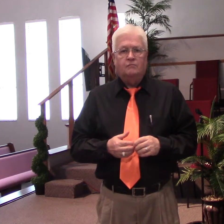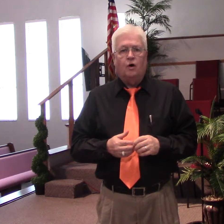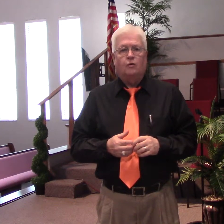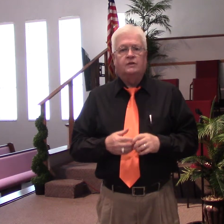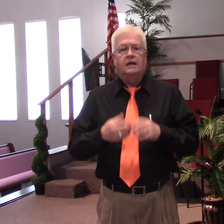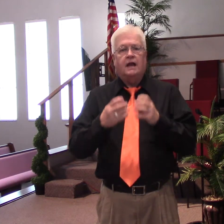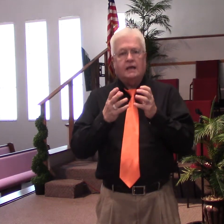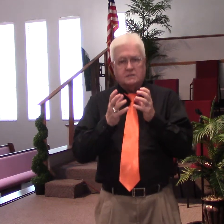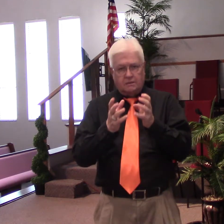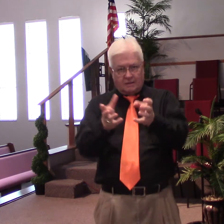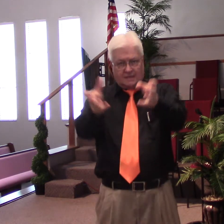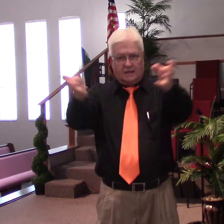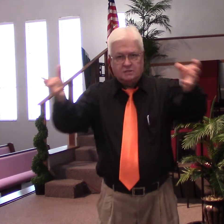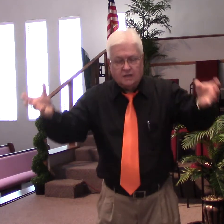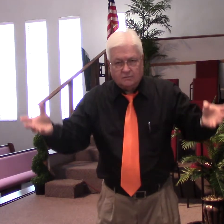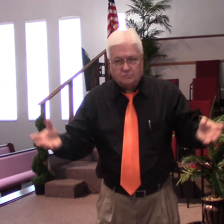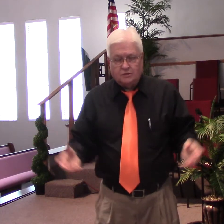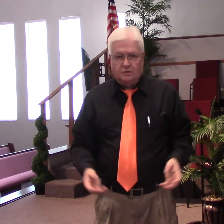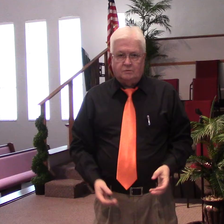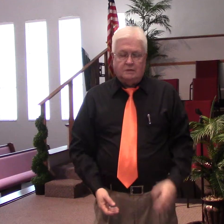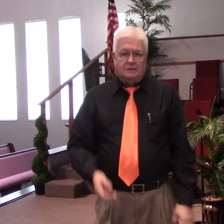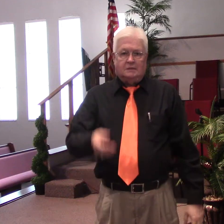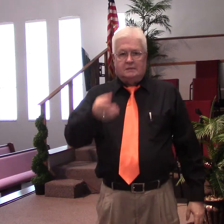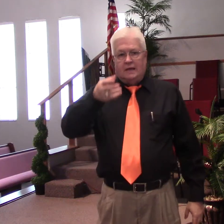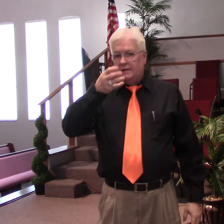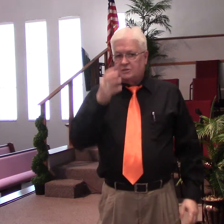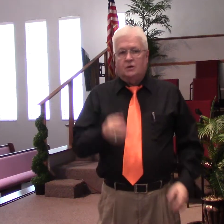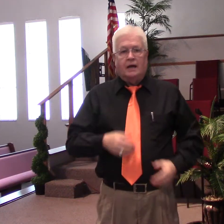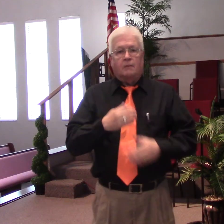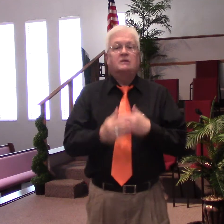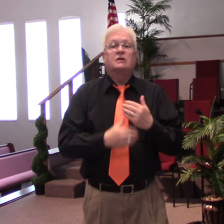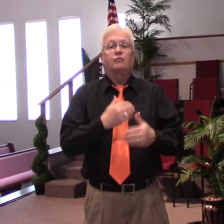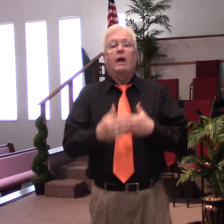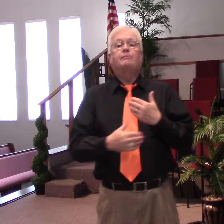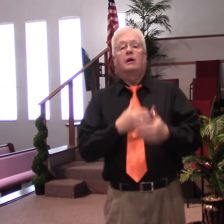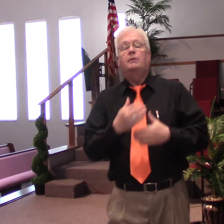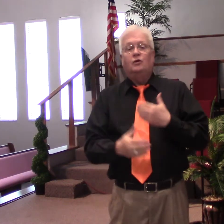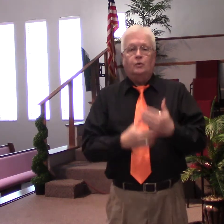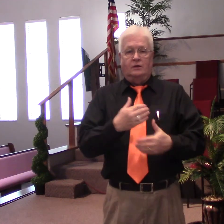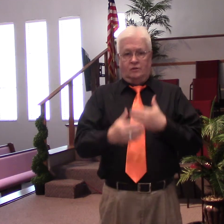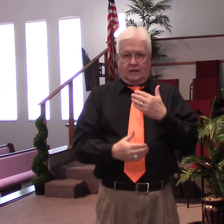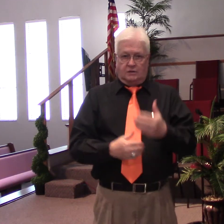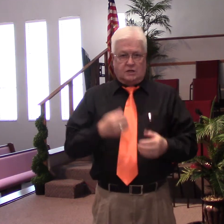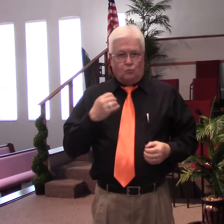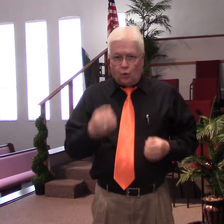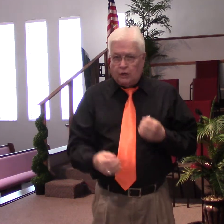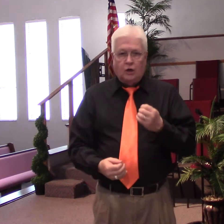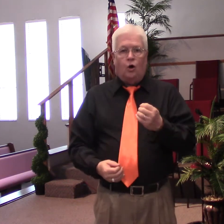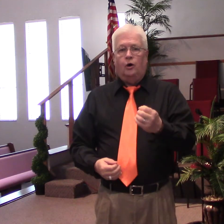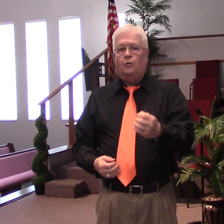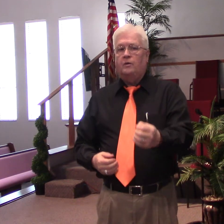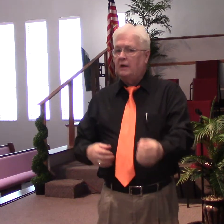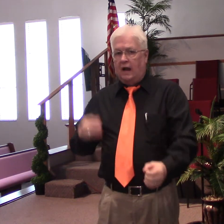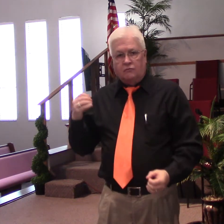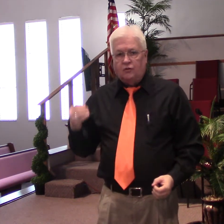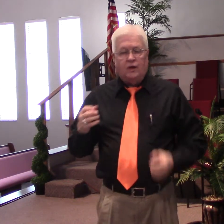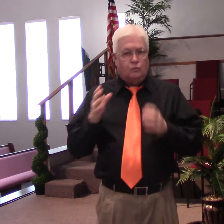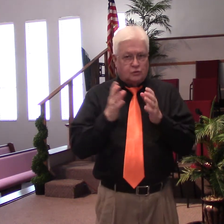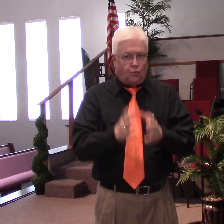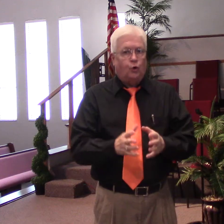involved in, and I can take my talents and give them to you. And so I got myself wrapped up in doing things and working hard on them, and everything was for